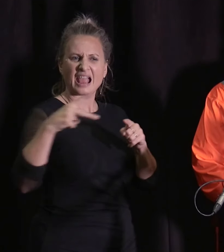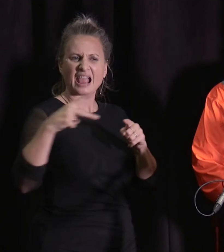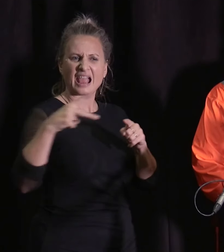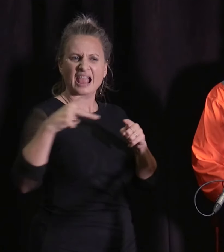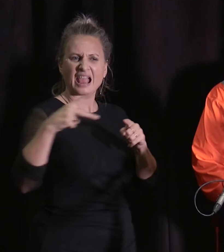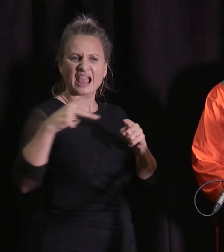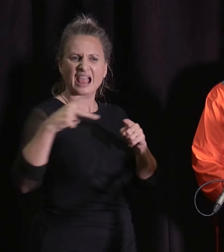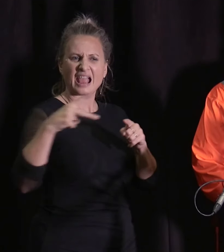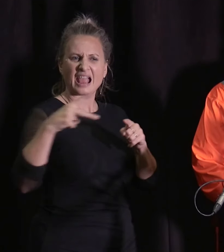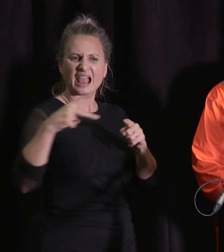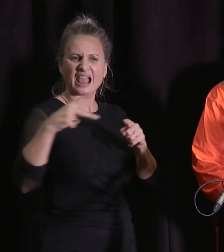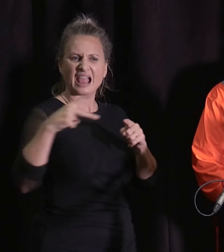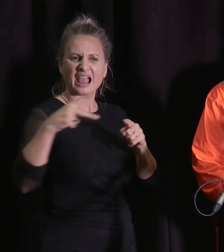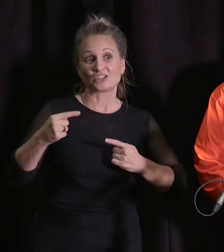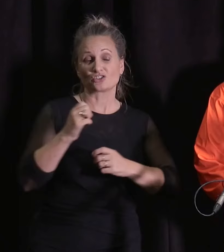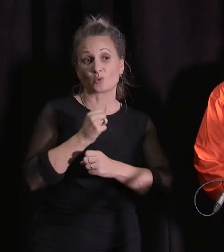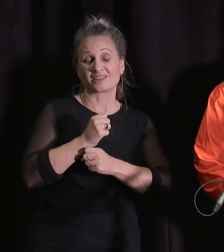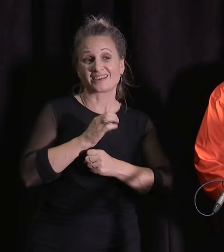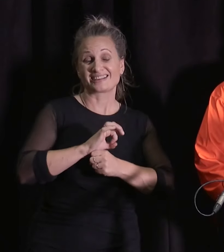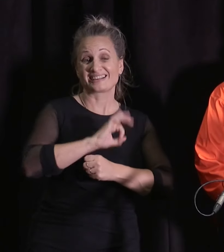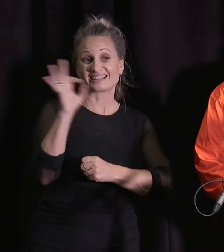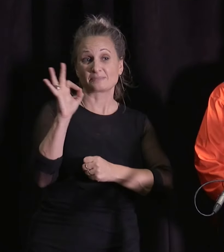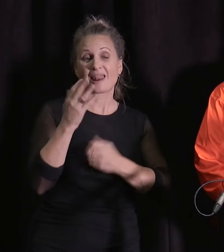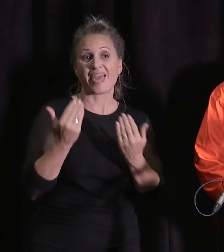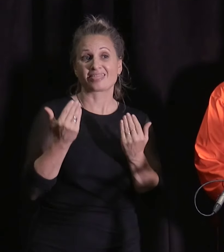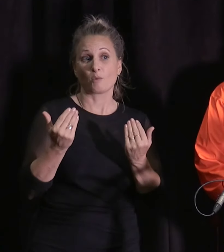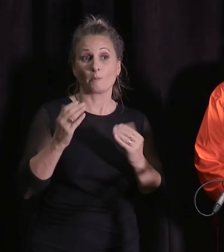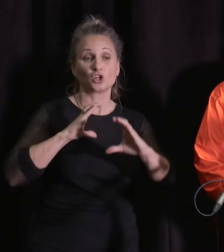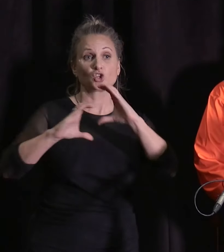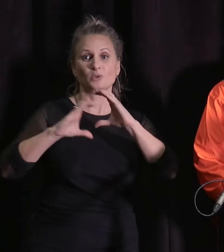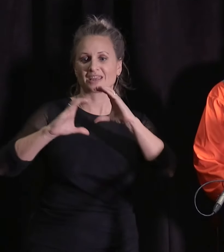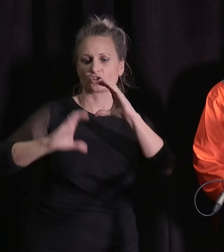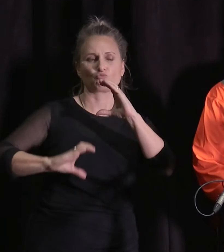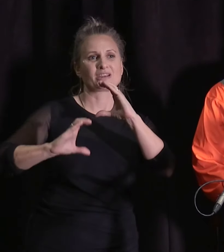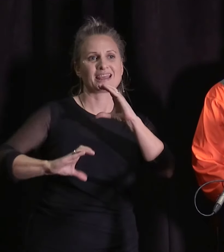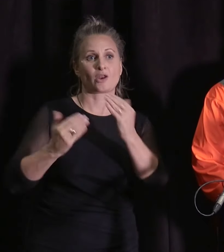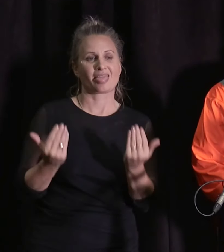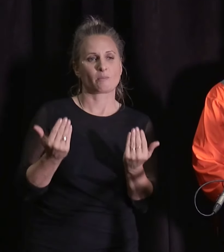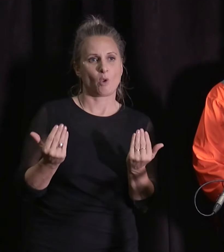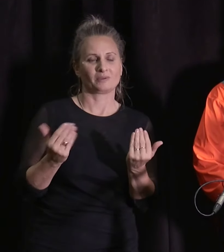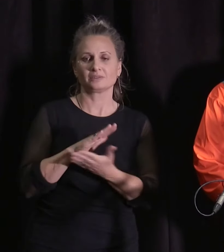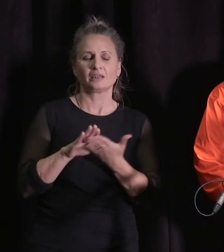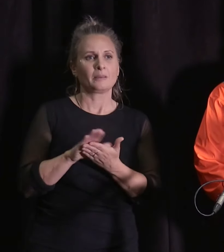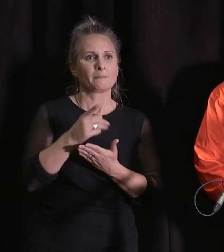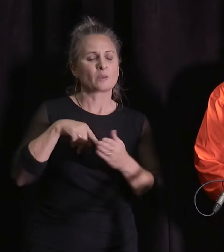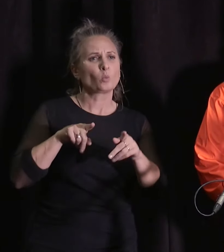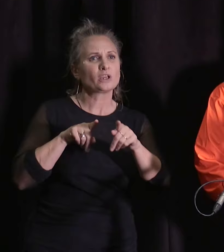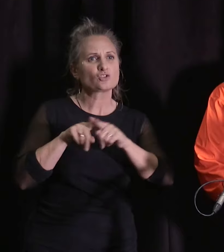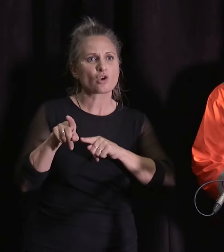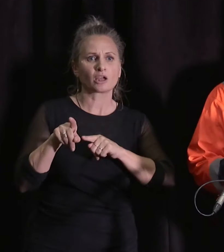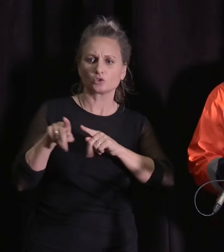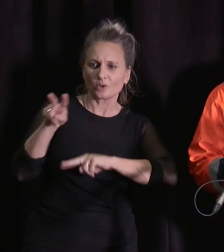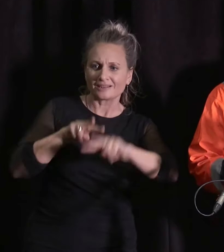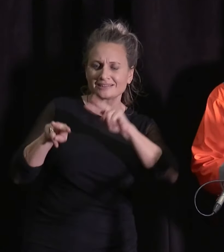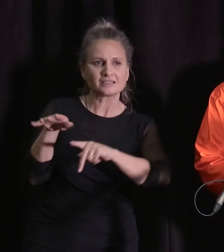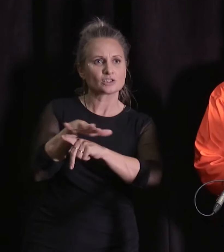One of the challenges with Gisborne at the moment is that communications in and out of Gisborne are very limited. So we're working to try and assess and get as much information